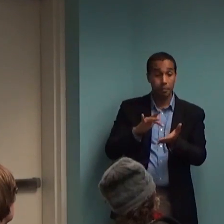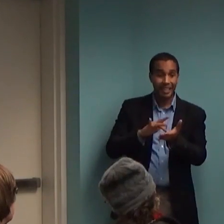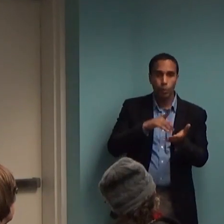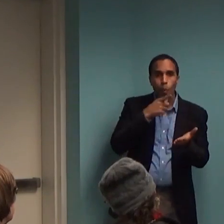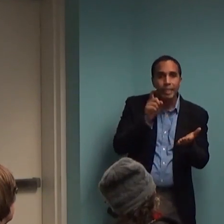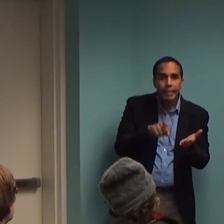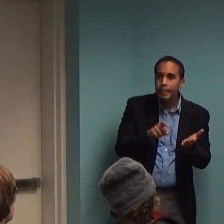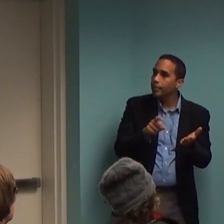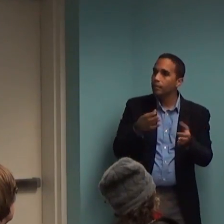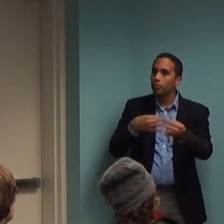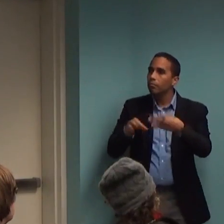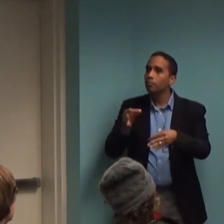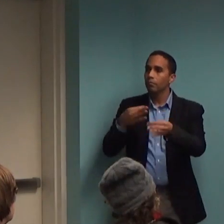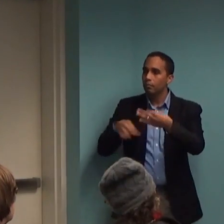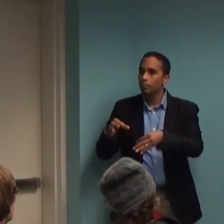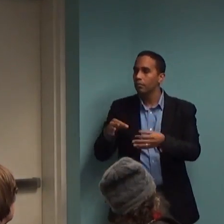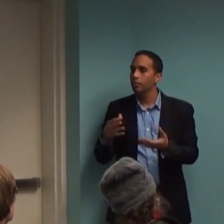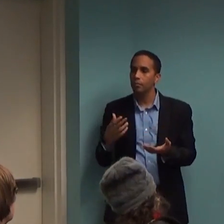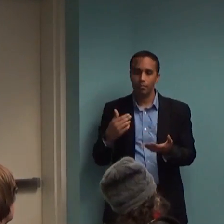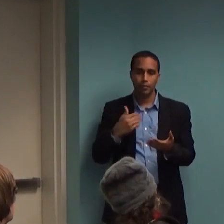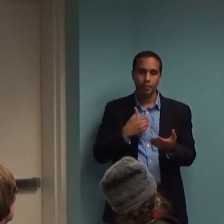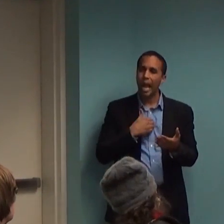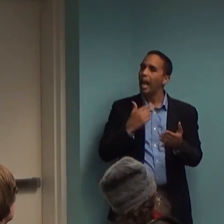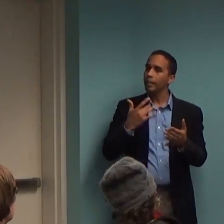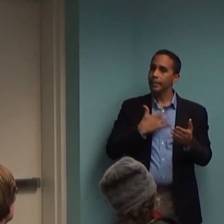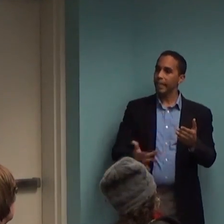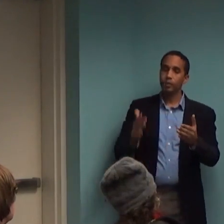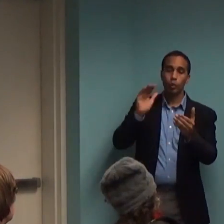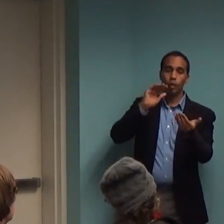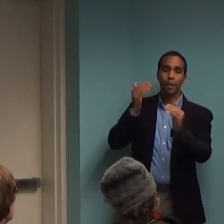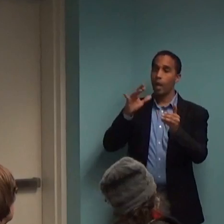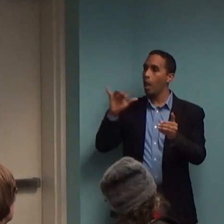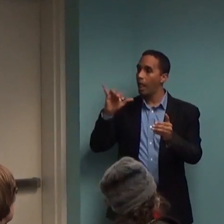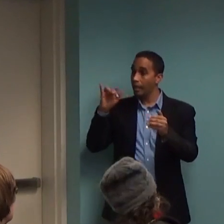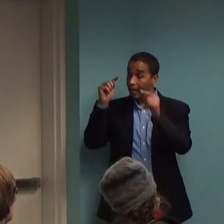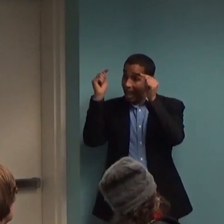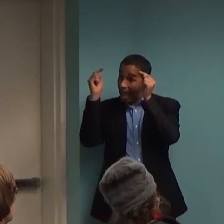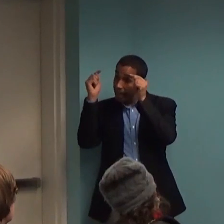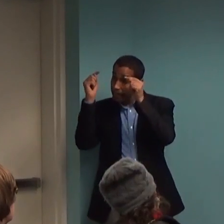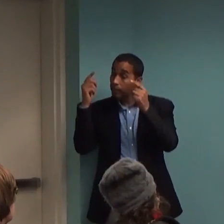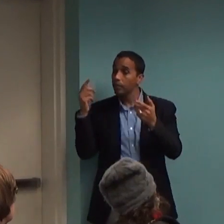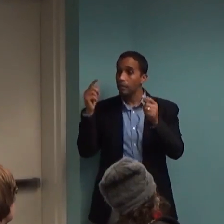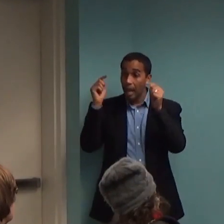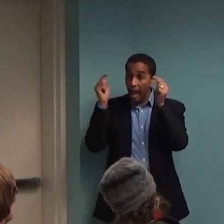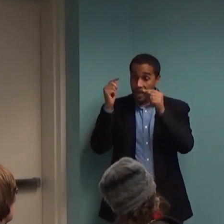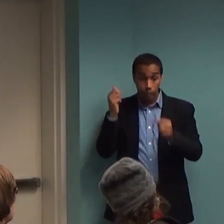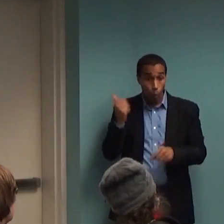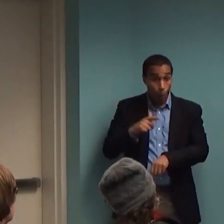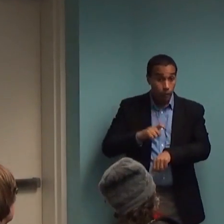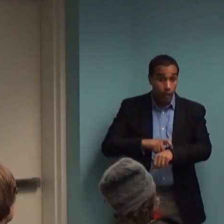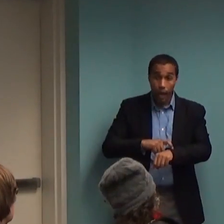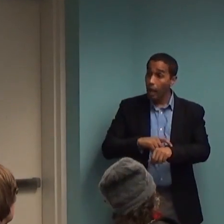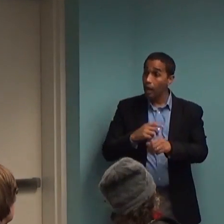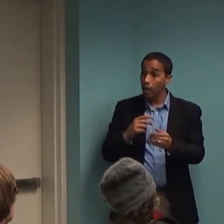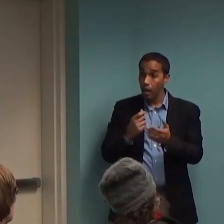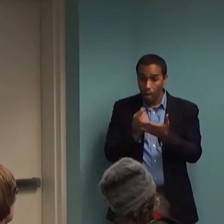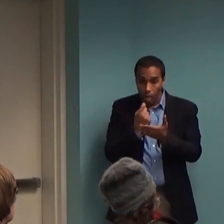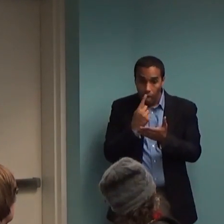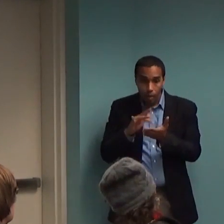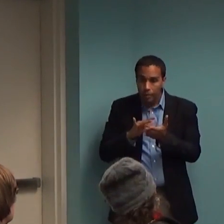I like to refer to things like headache as a common one. Like, you don't always take medication for headache, and yet it goes away. And so what did you do to make it go away? So